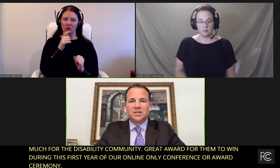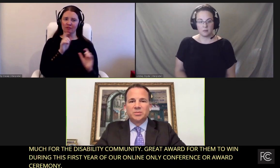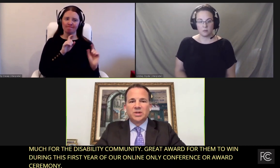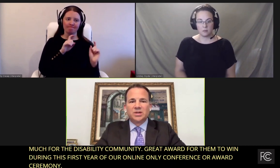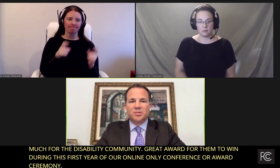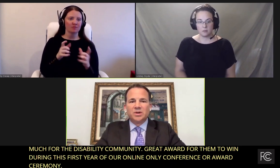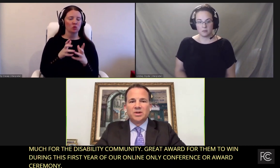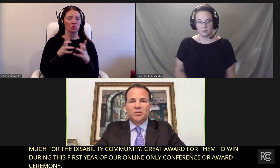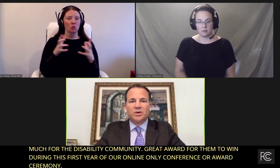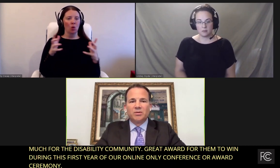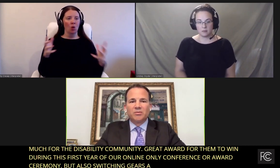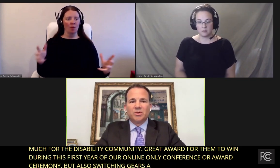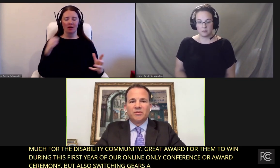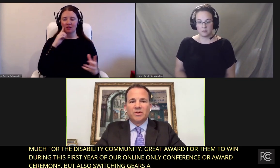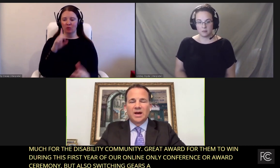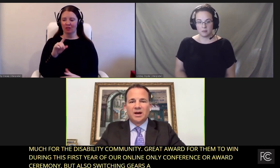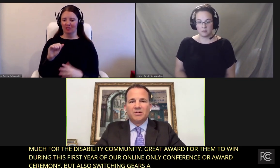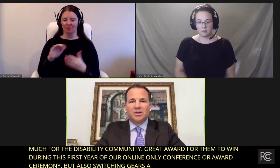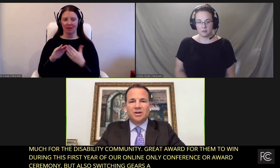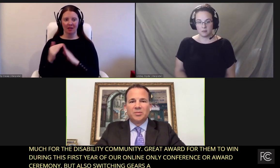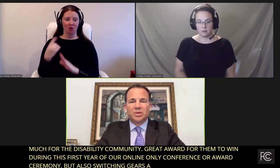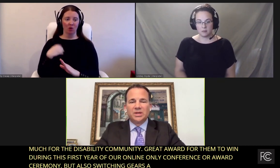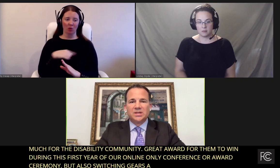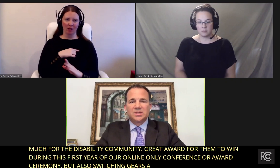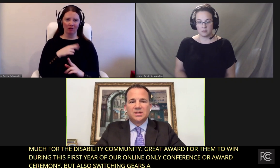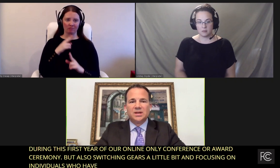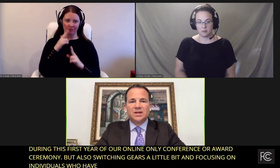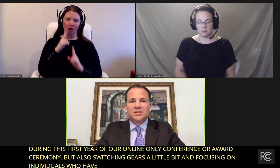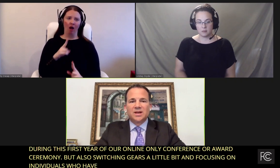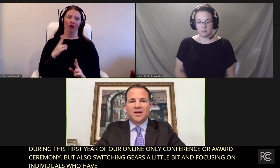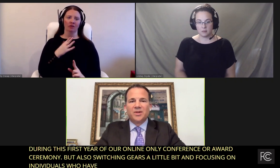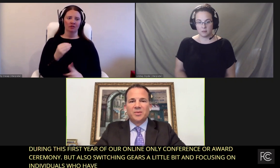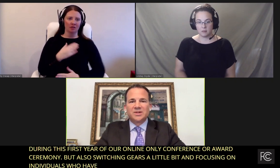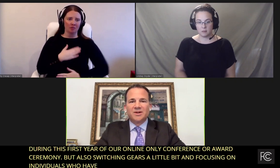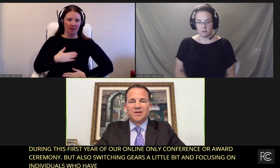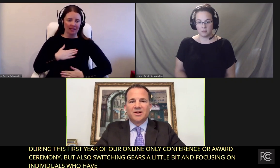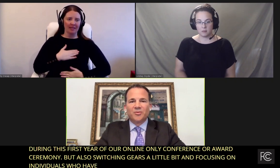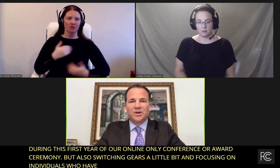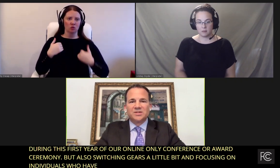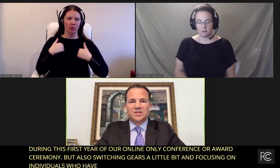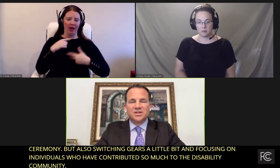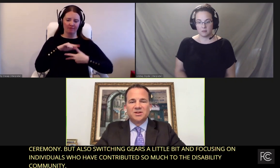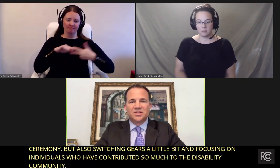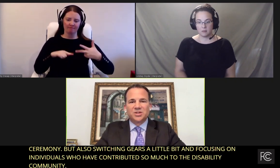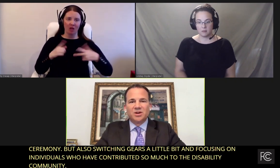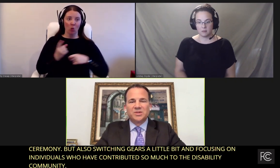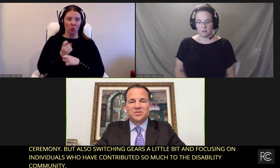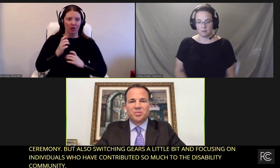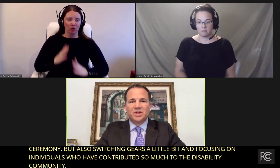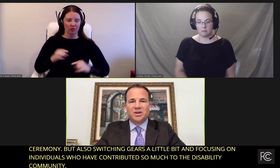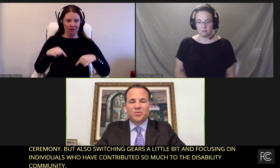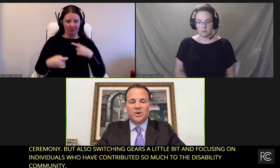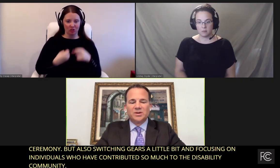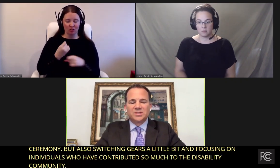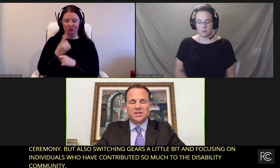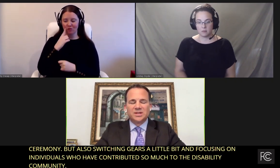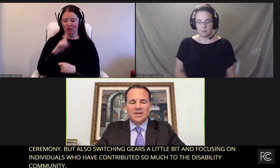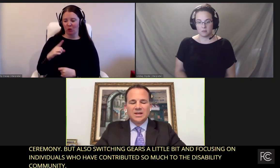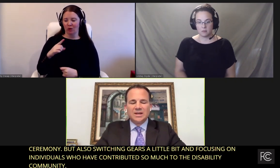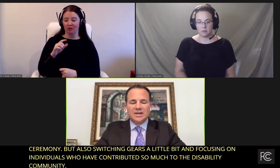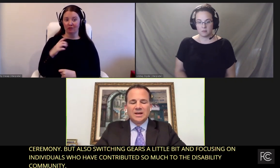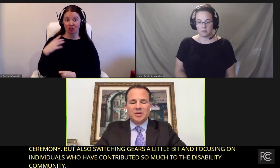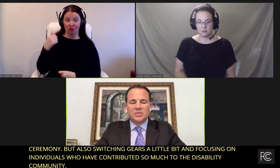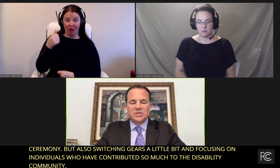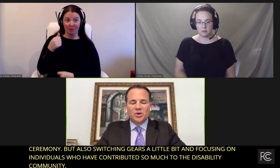to the disability community. We are very honored and pleased to have them as our winners this year, as the Chairman's Triple-A winners.